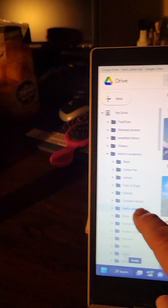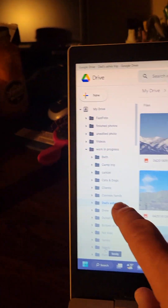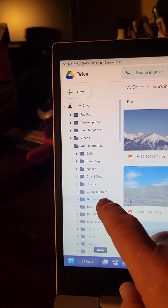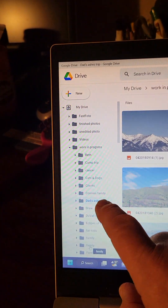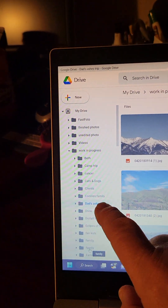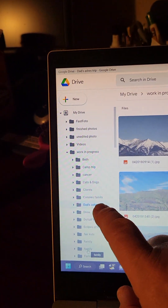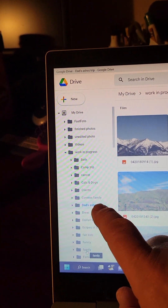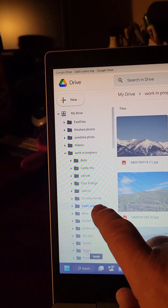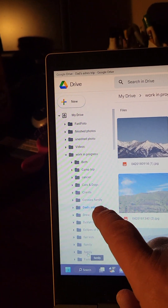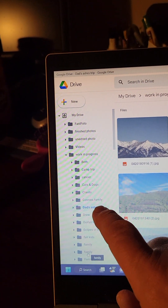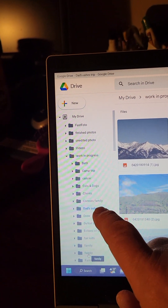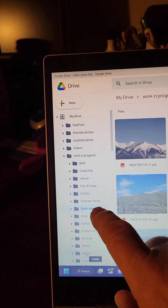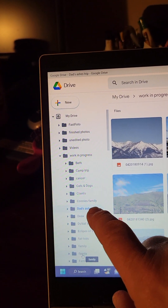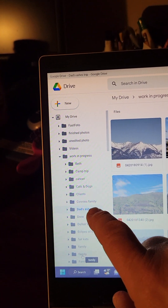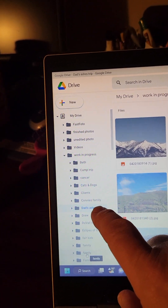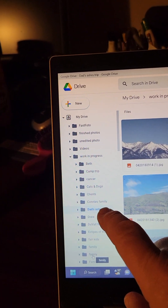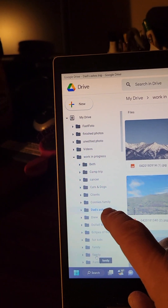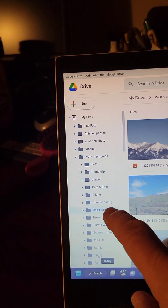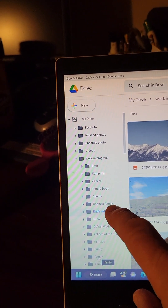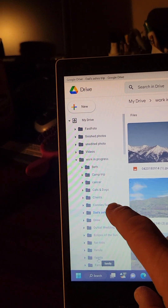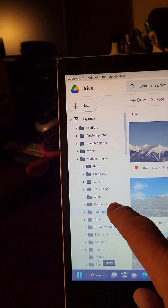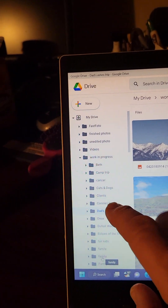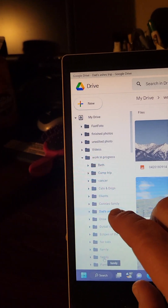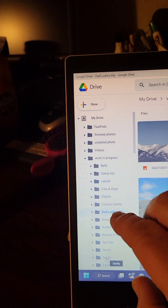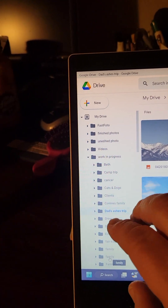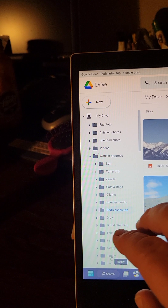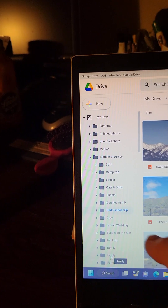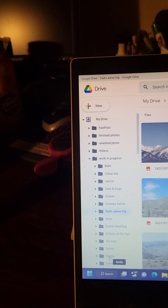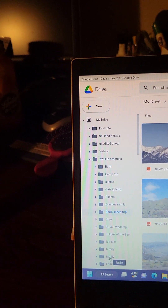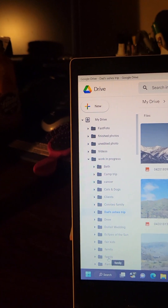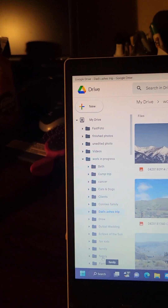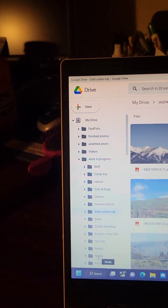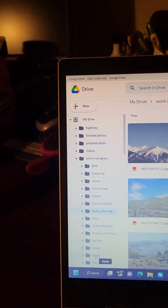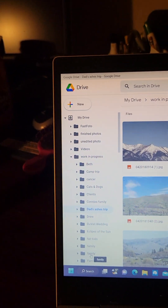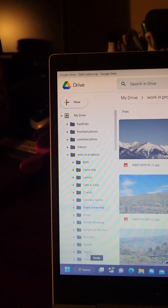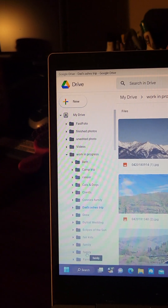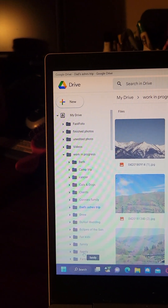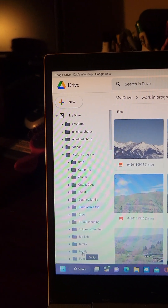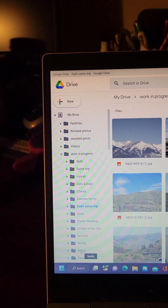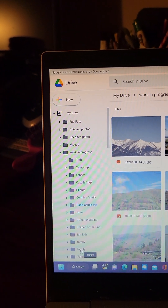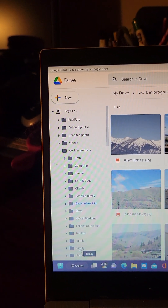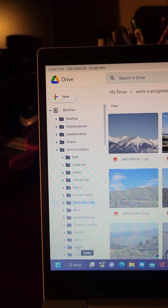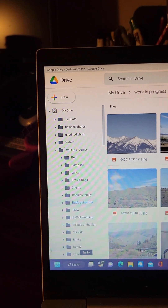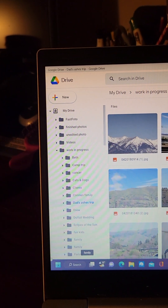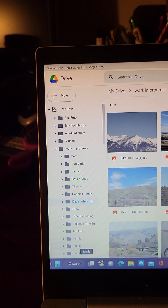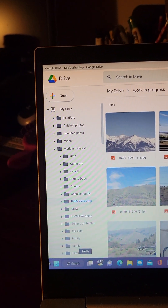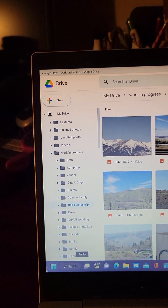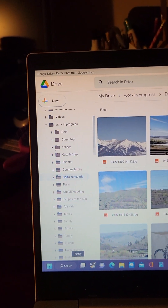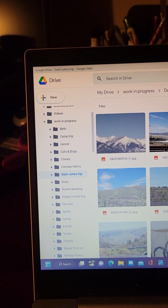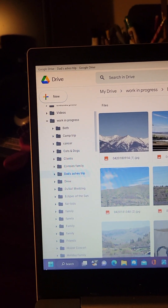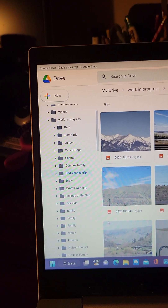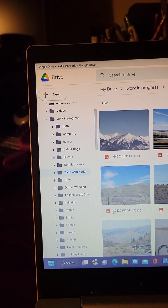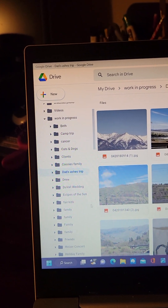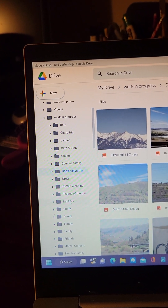dad's ashes trip. Um, we took daddy to, um, Washington state to be scattered because that was his wish.